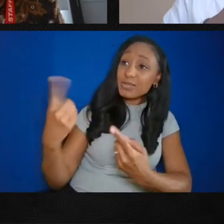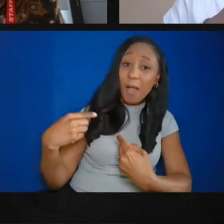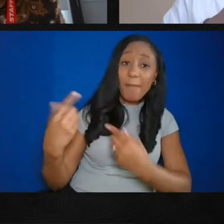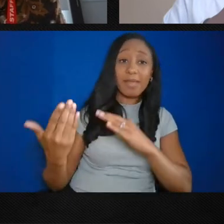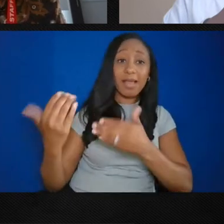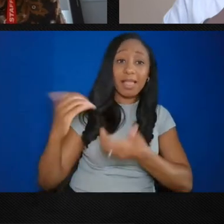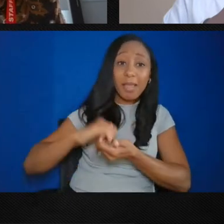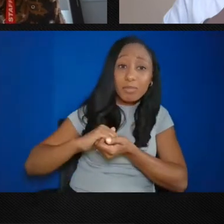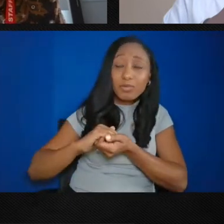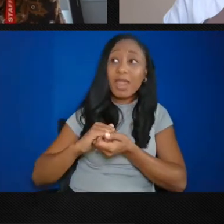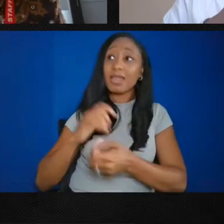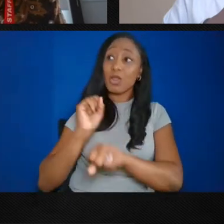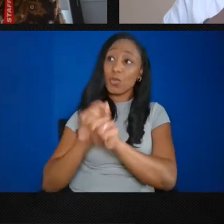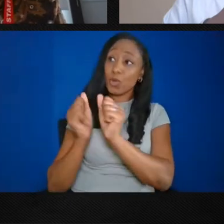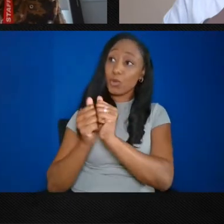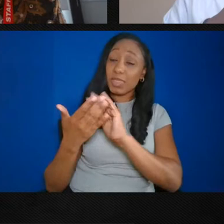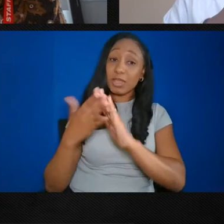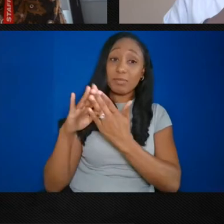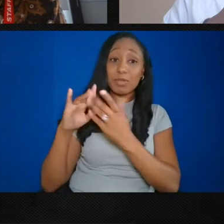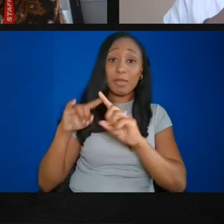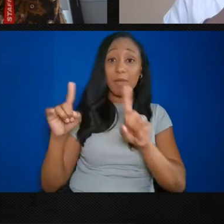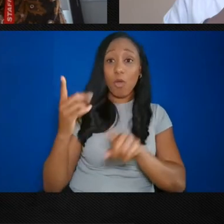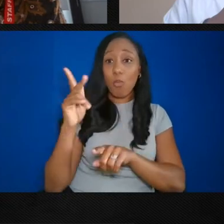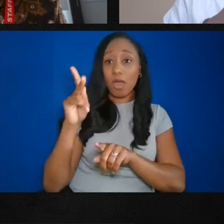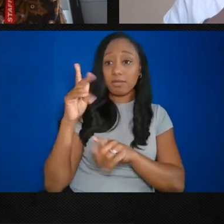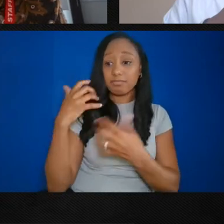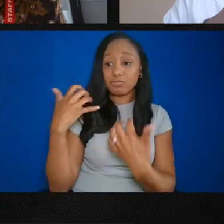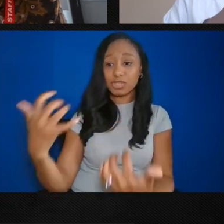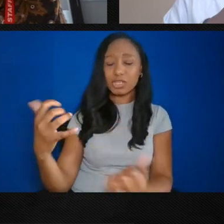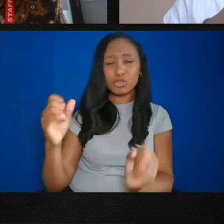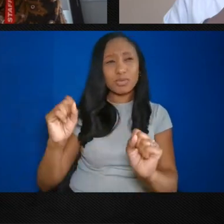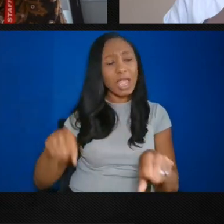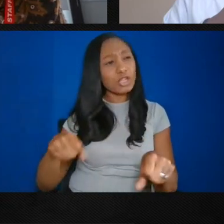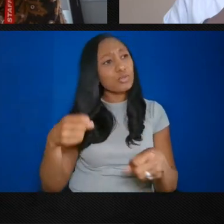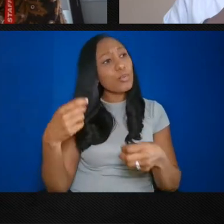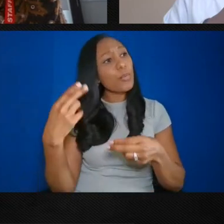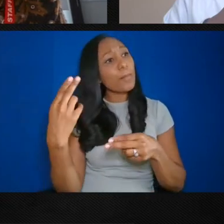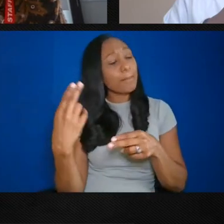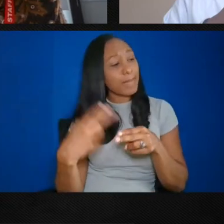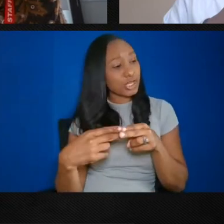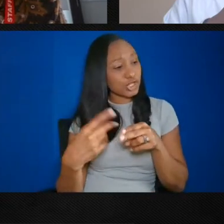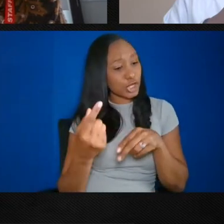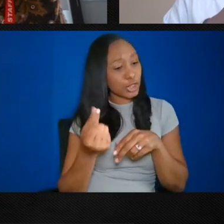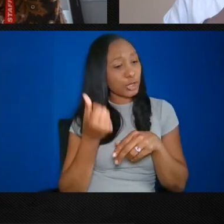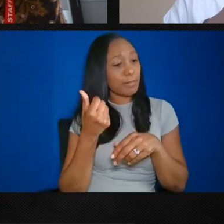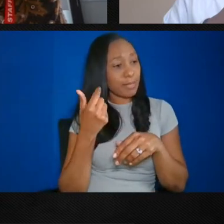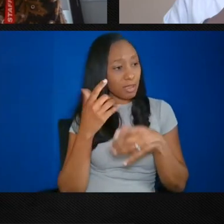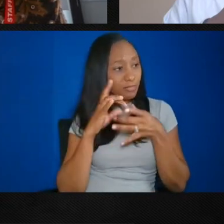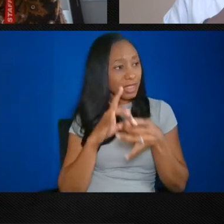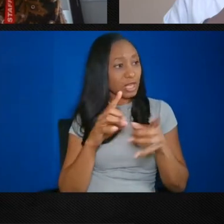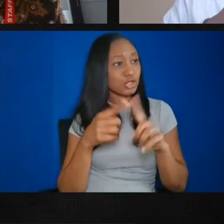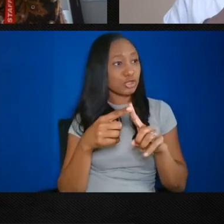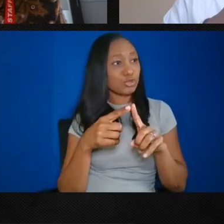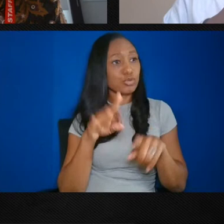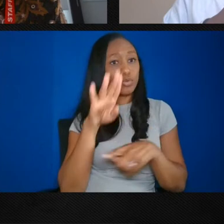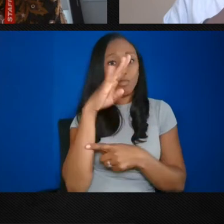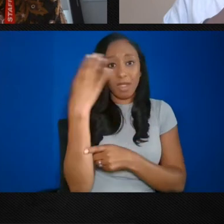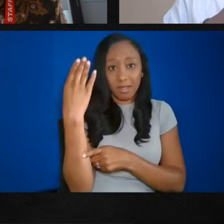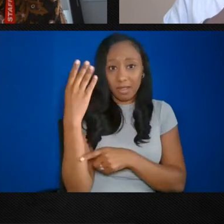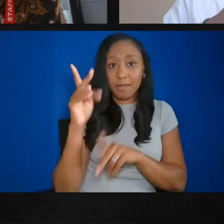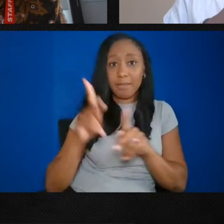Jerry is asking, can you speak a little bit more about African Americans in Baltimore